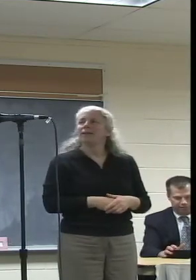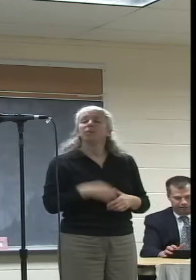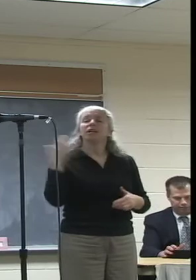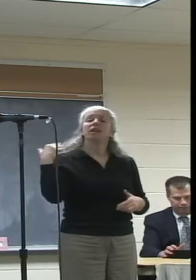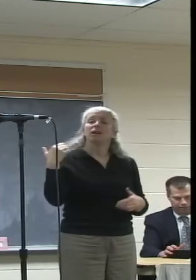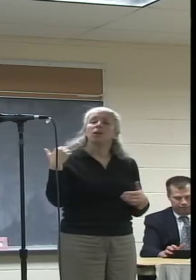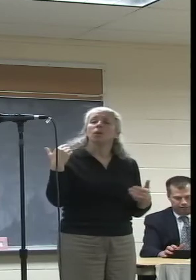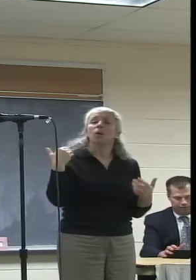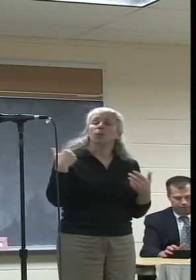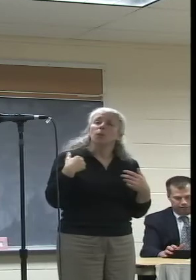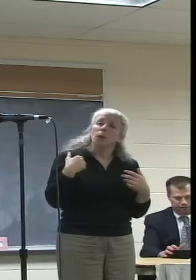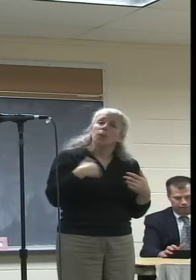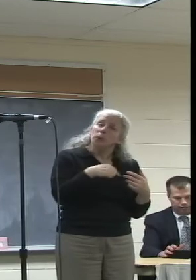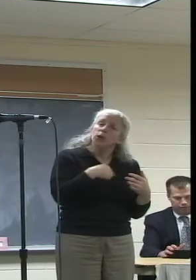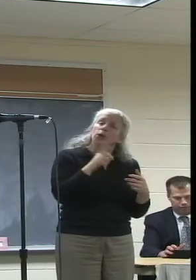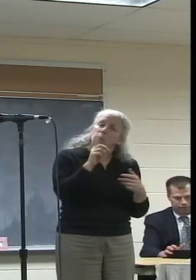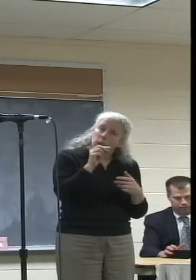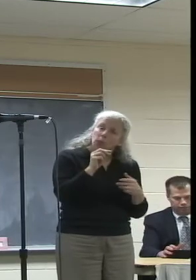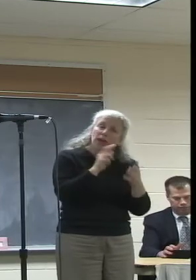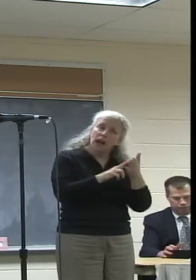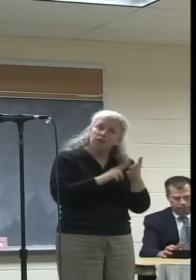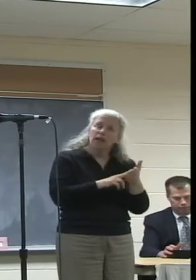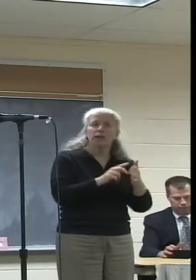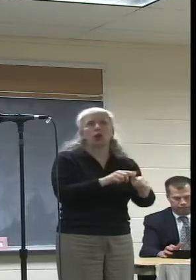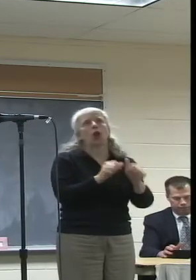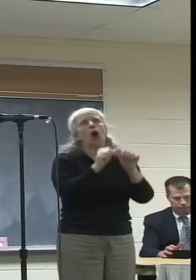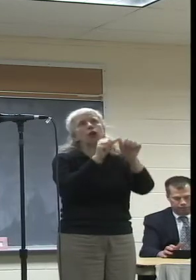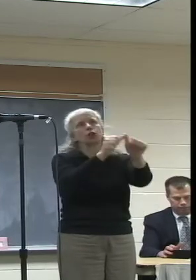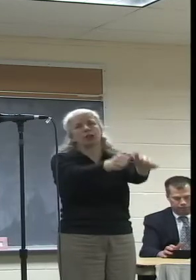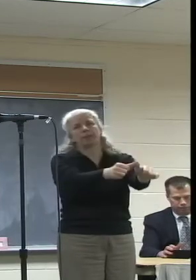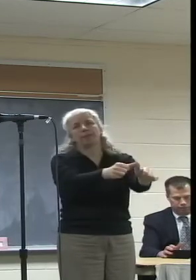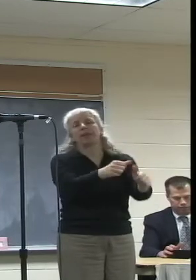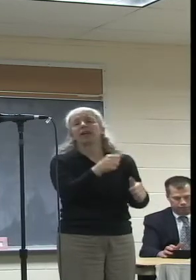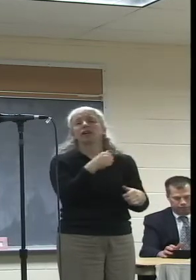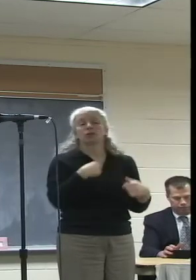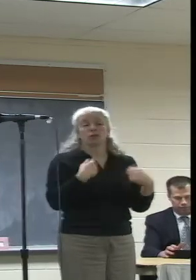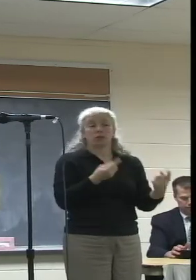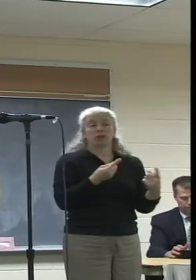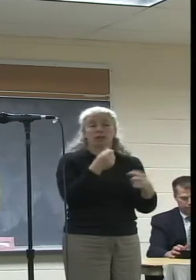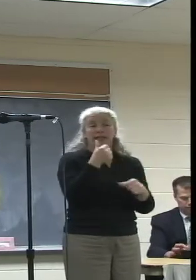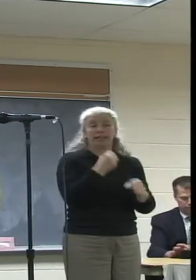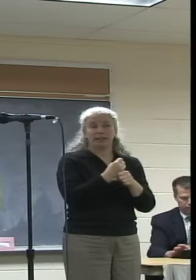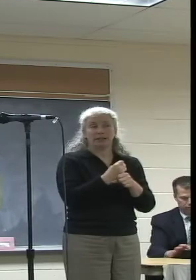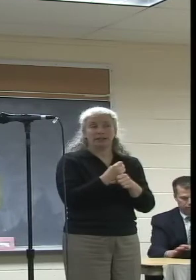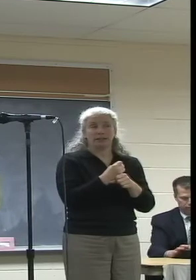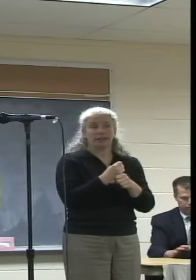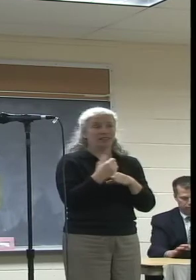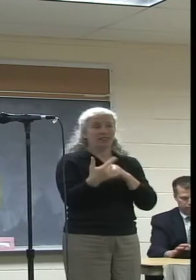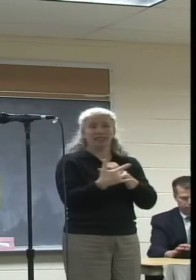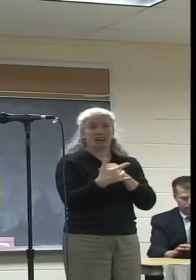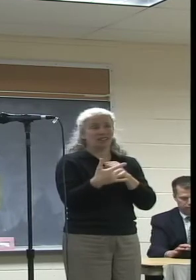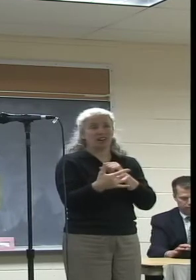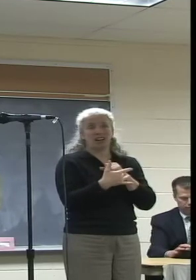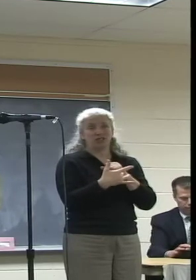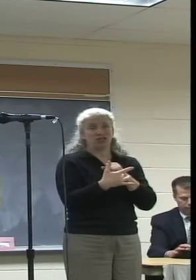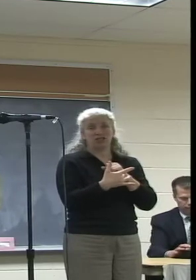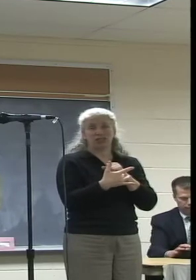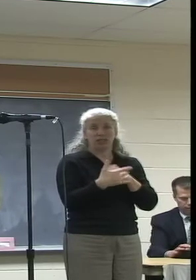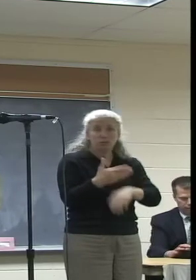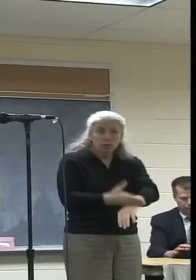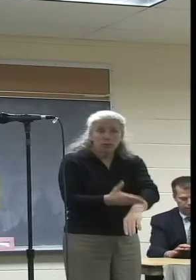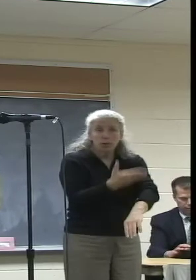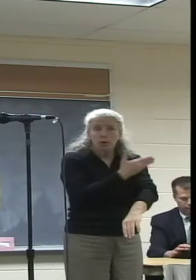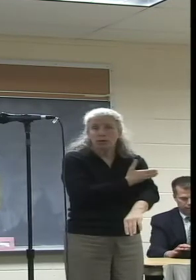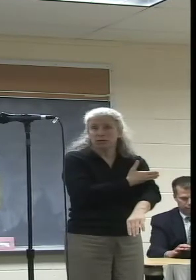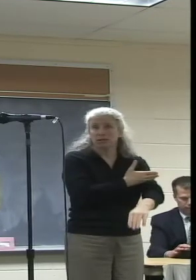we do these contracts, they are very long-term. And in that, in those 10 years, technology, it improves